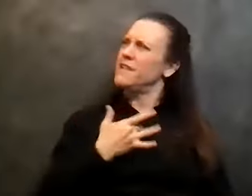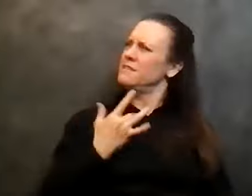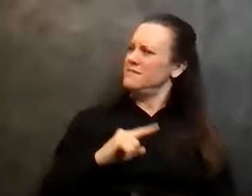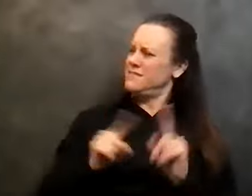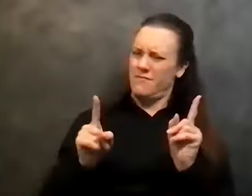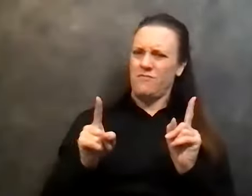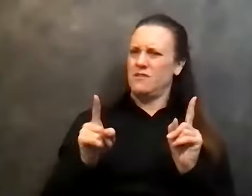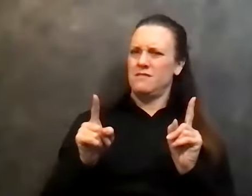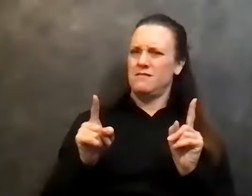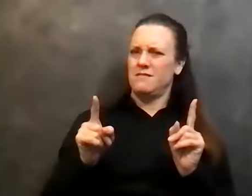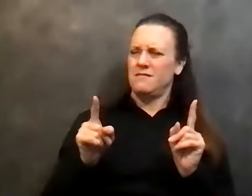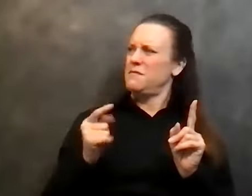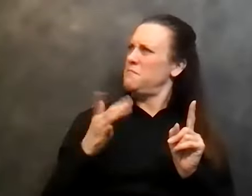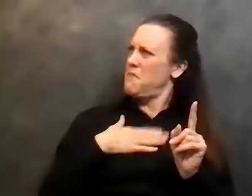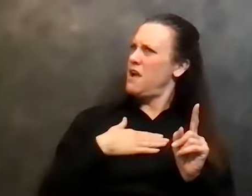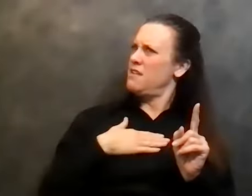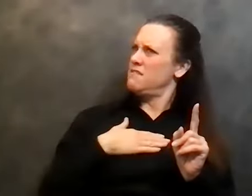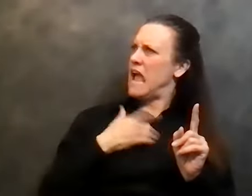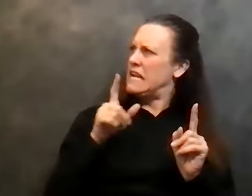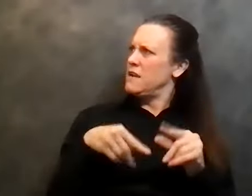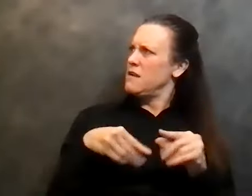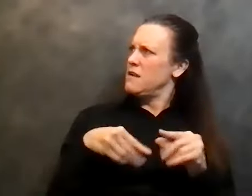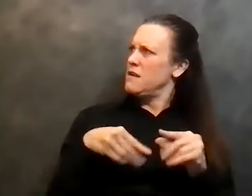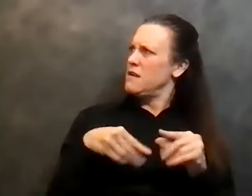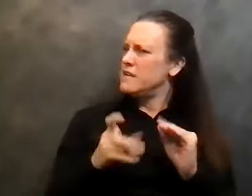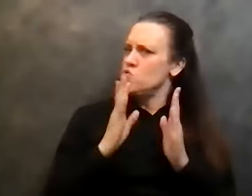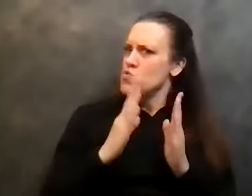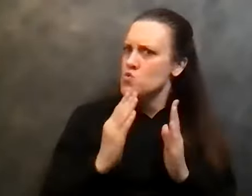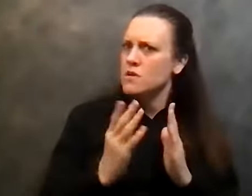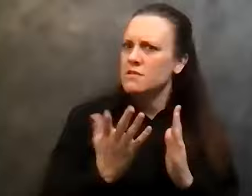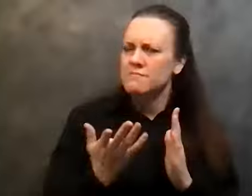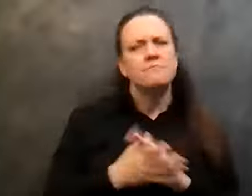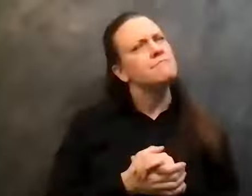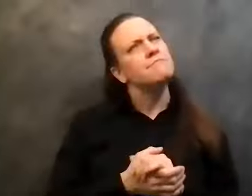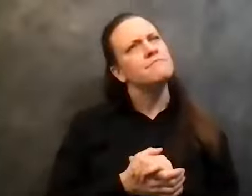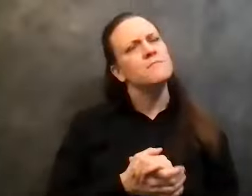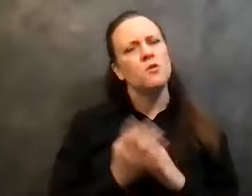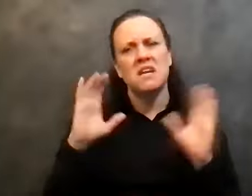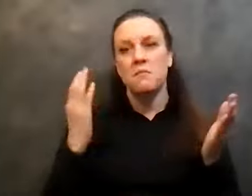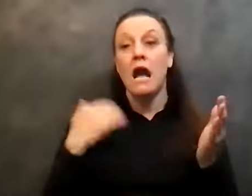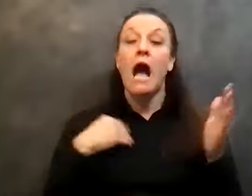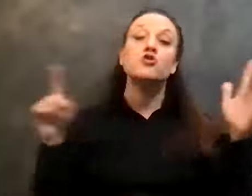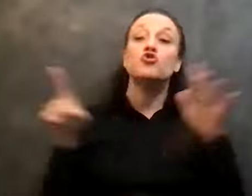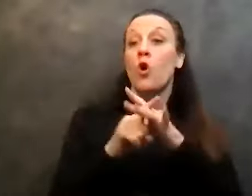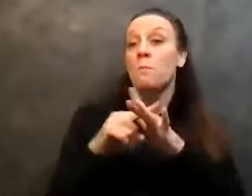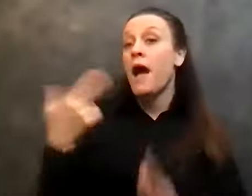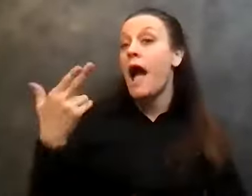else, you know? So, uh, so, so here I am, uh, you know, I, I show up in high school and I'm, uh,